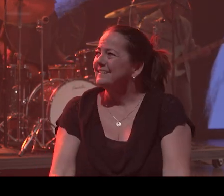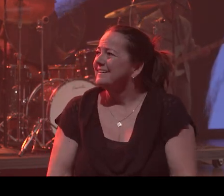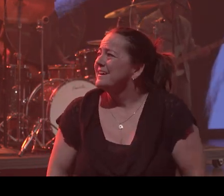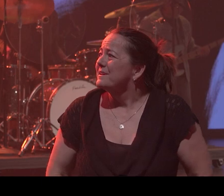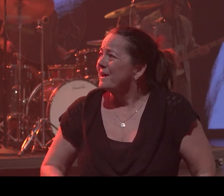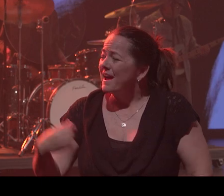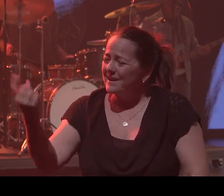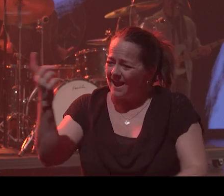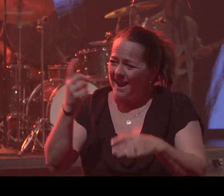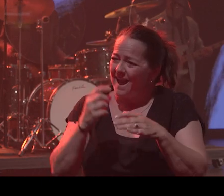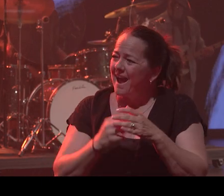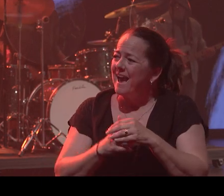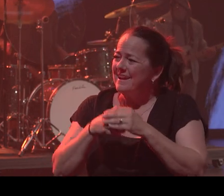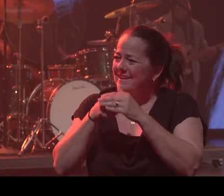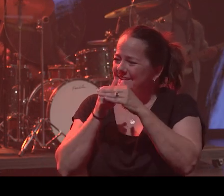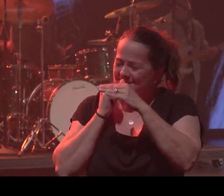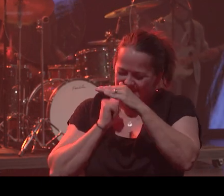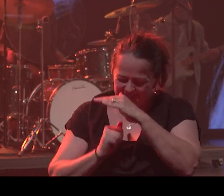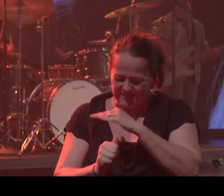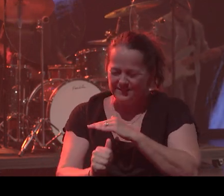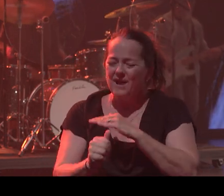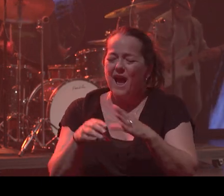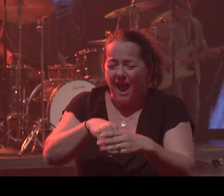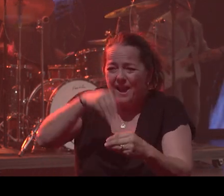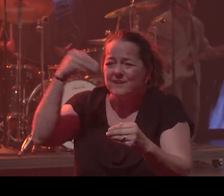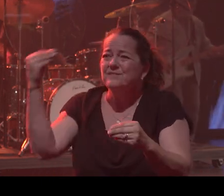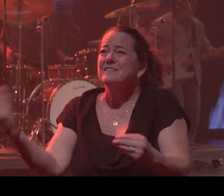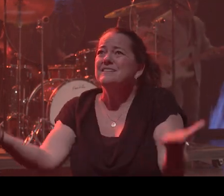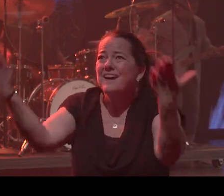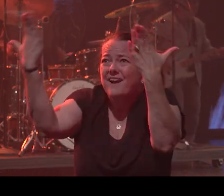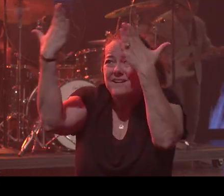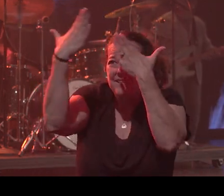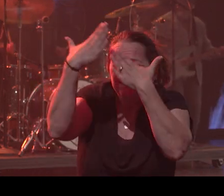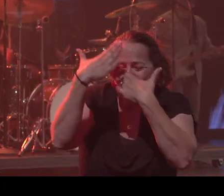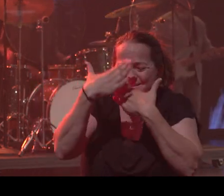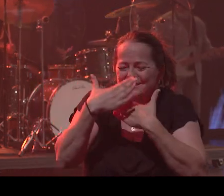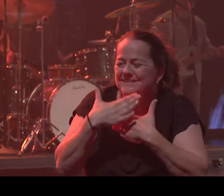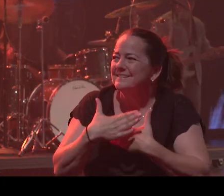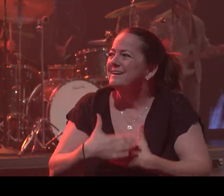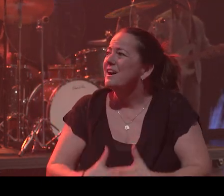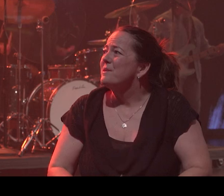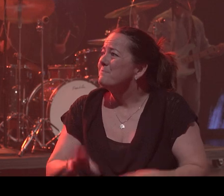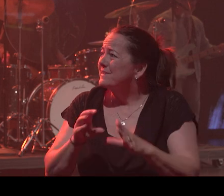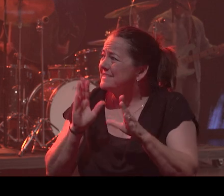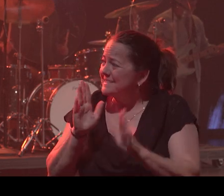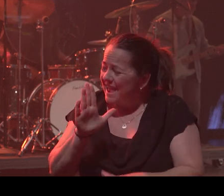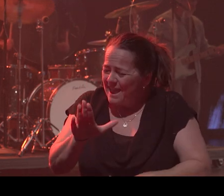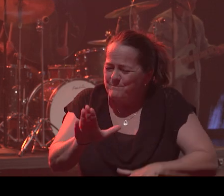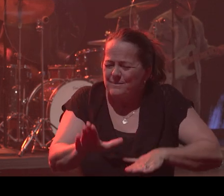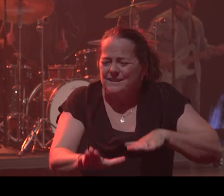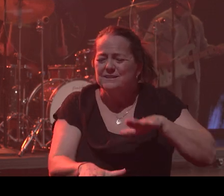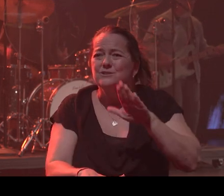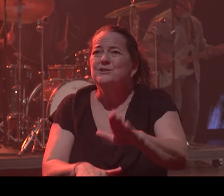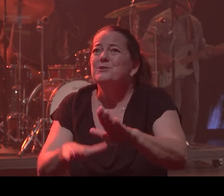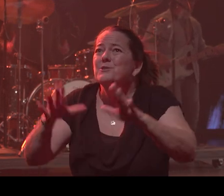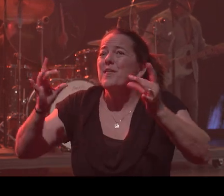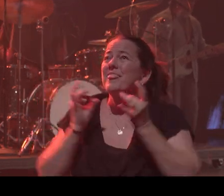out of hiding, come out of darkness, come and step into the